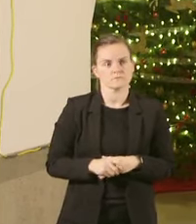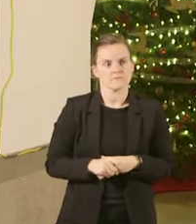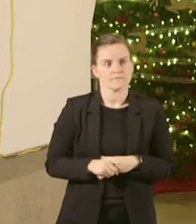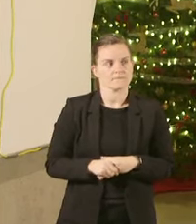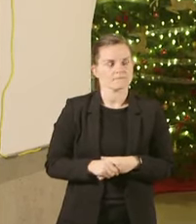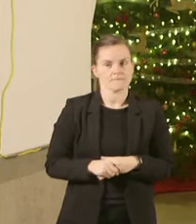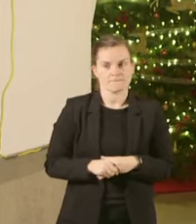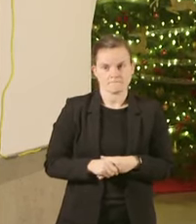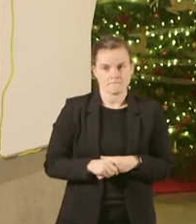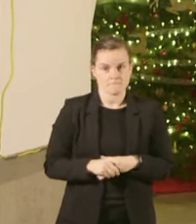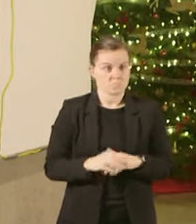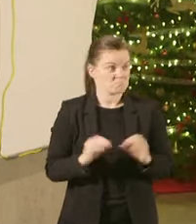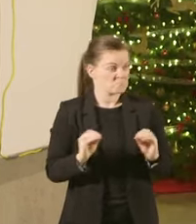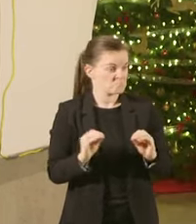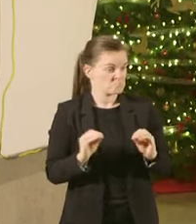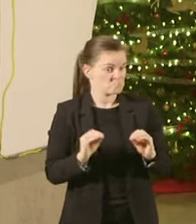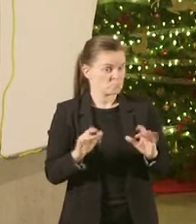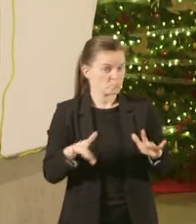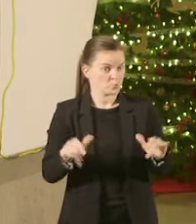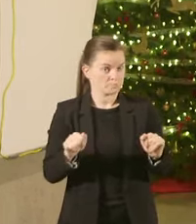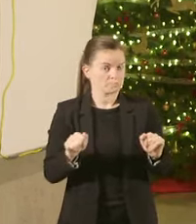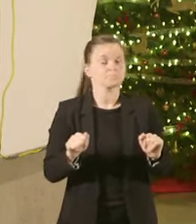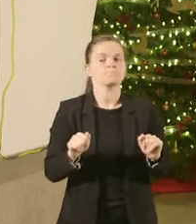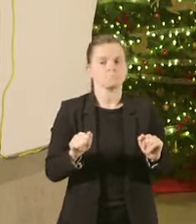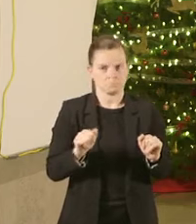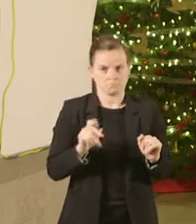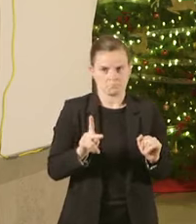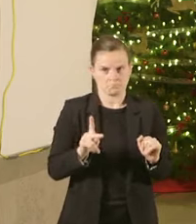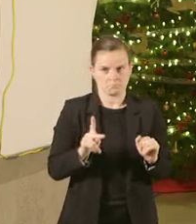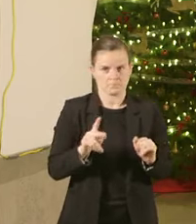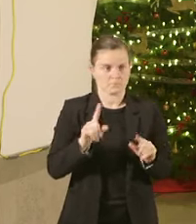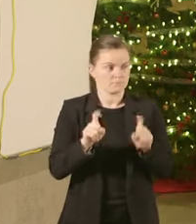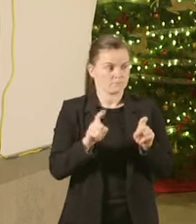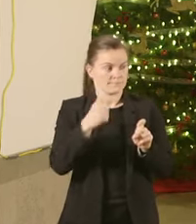All right All right right Any questions for her?